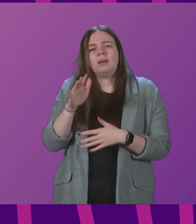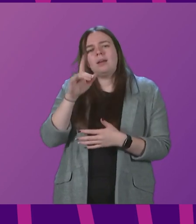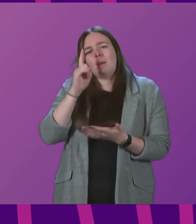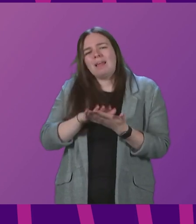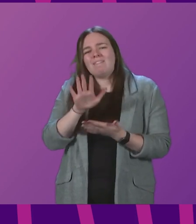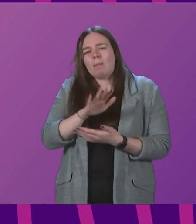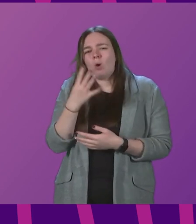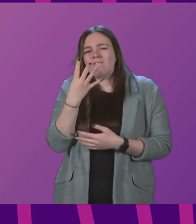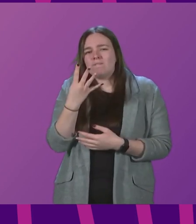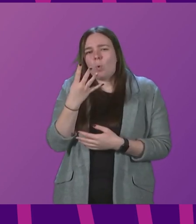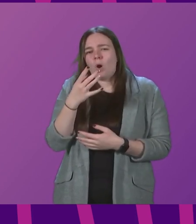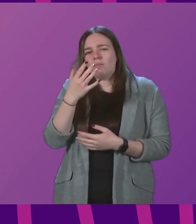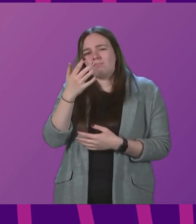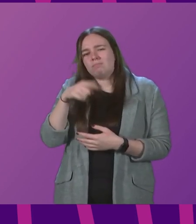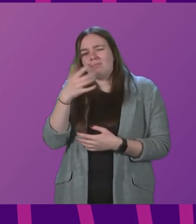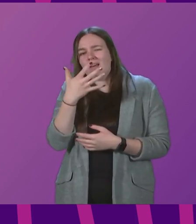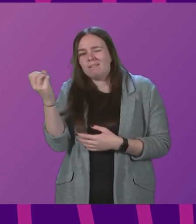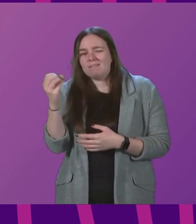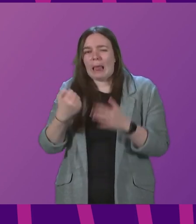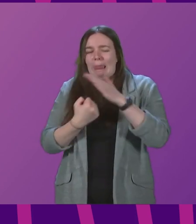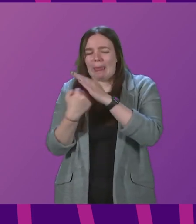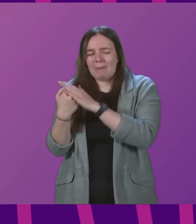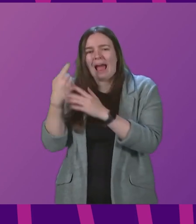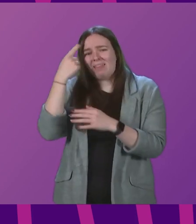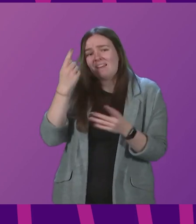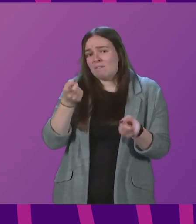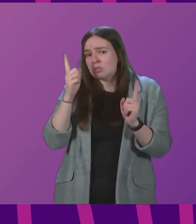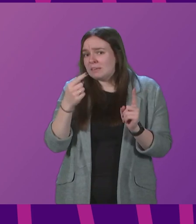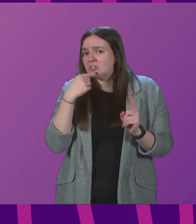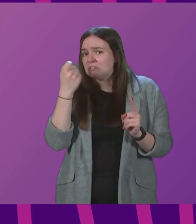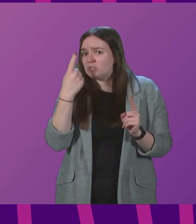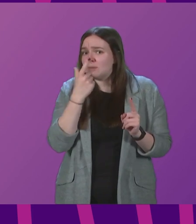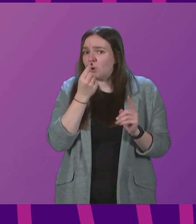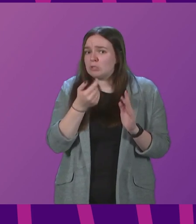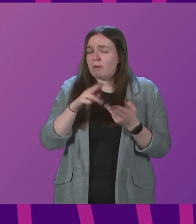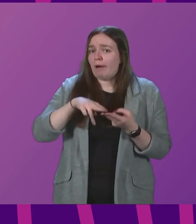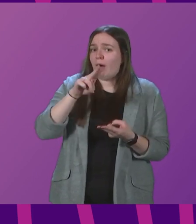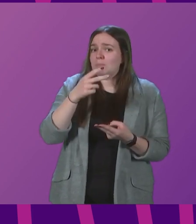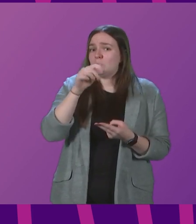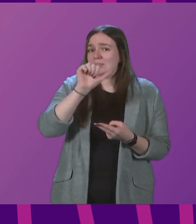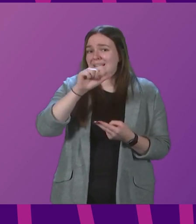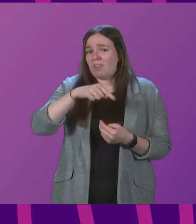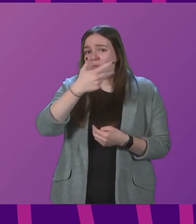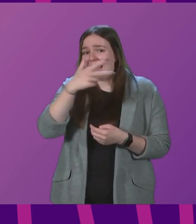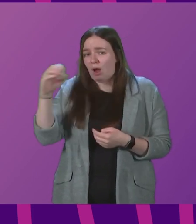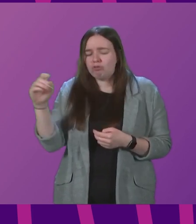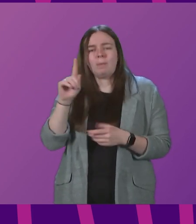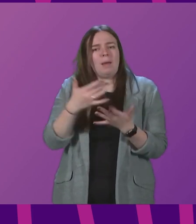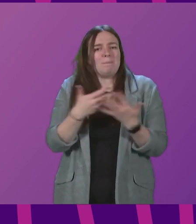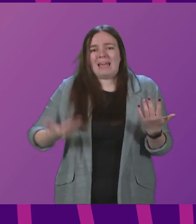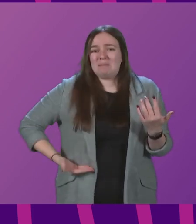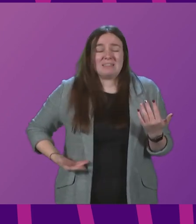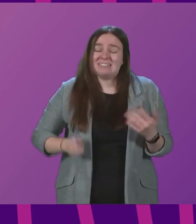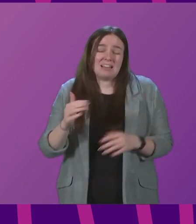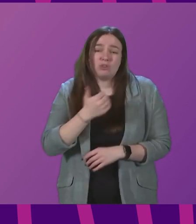thousand limit that businesses could apply for. I think the First Minister was suggesting that that perhaps will be increased to 6,800. But for many businesses, that will go